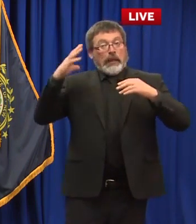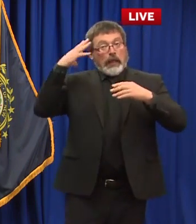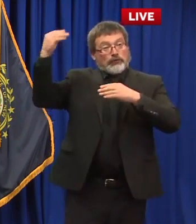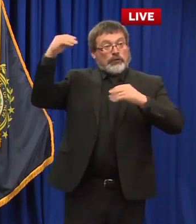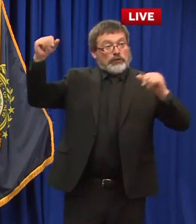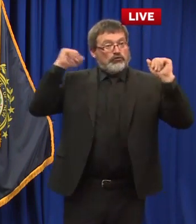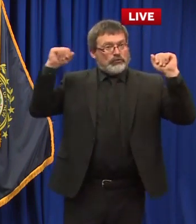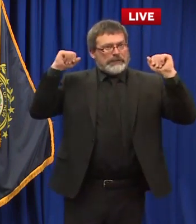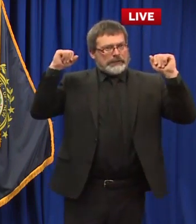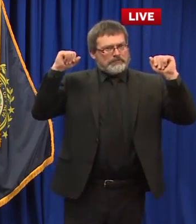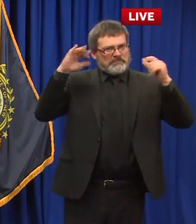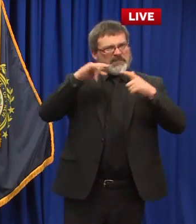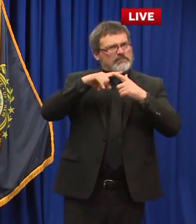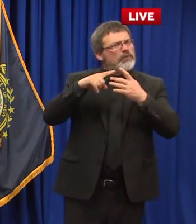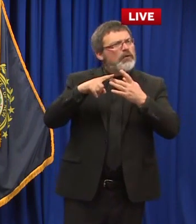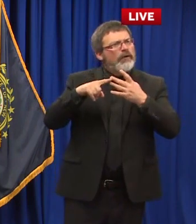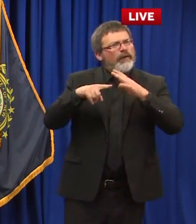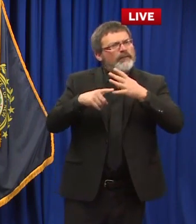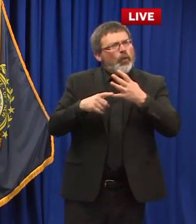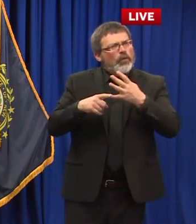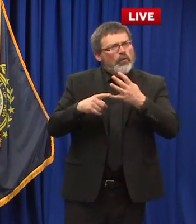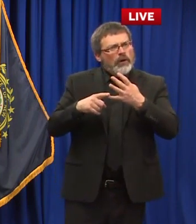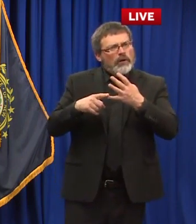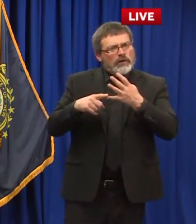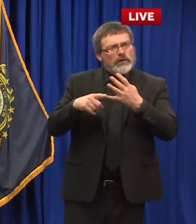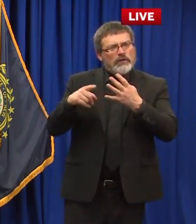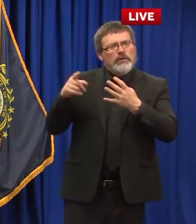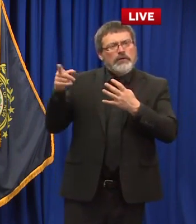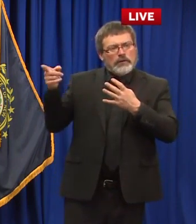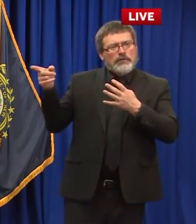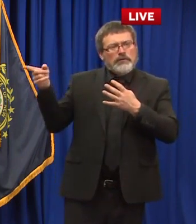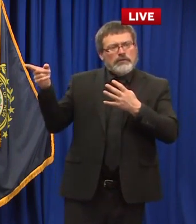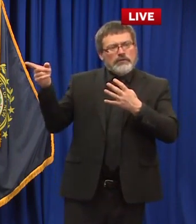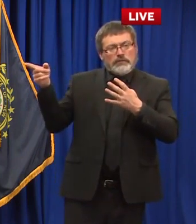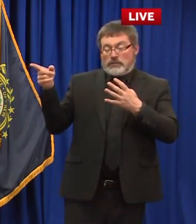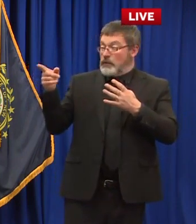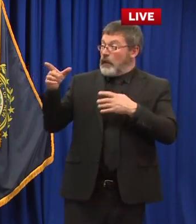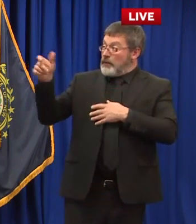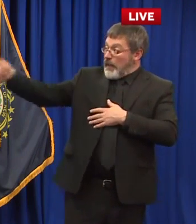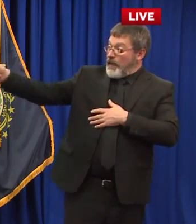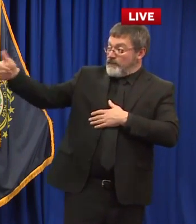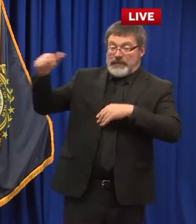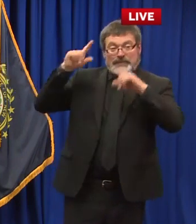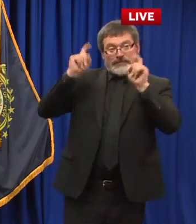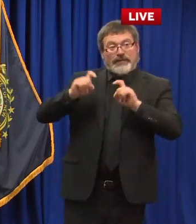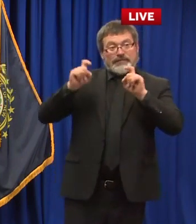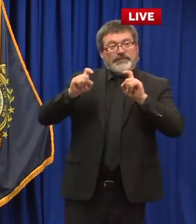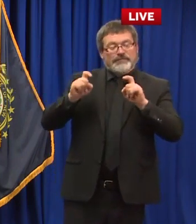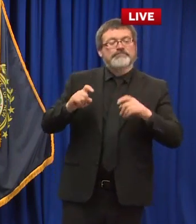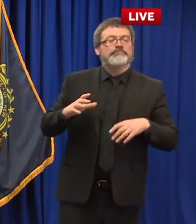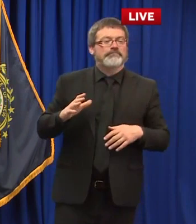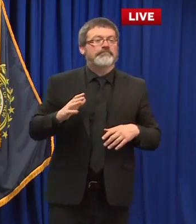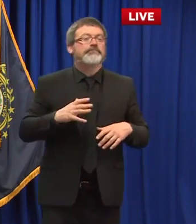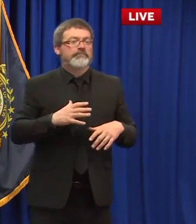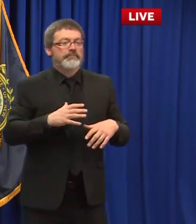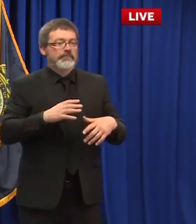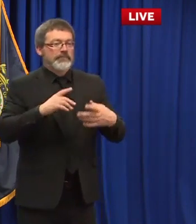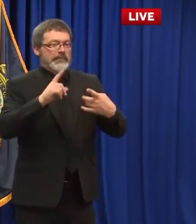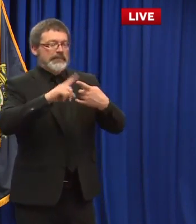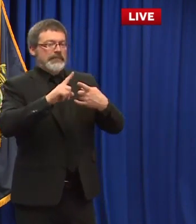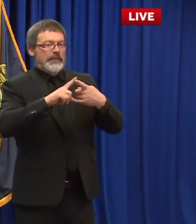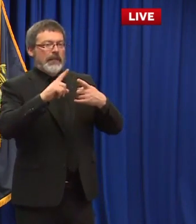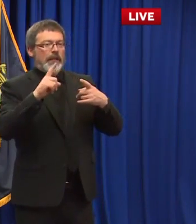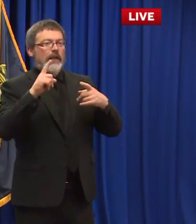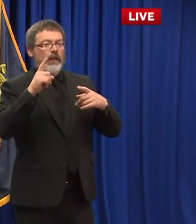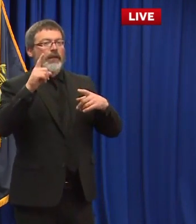um would you consider testing yourself sure so um i think the first question uh had to do sorry what was the first one paula